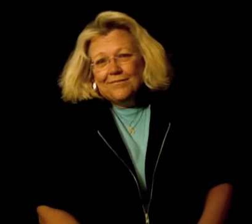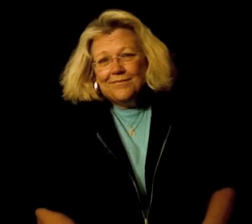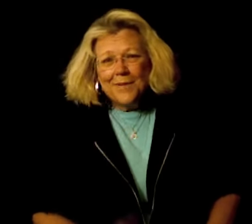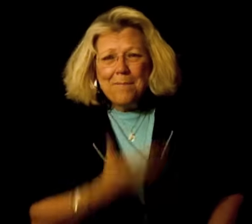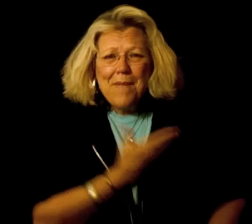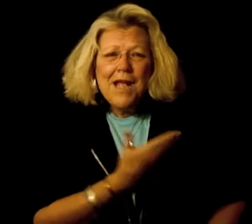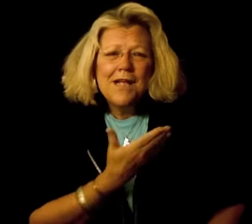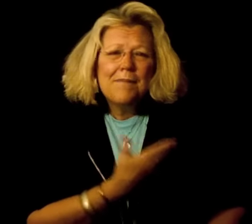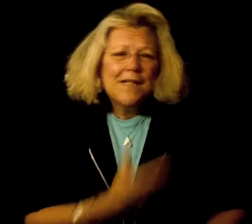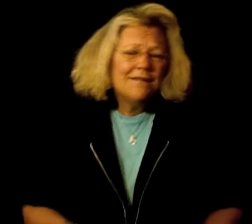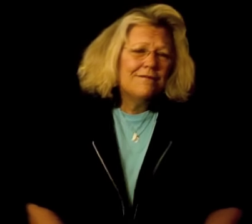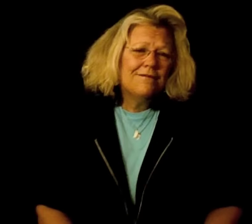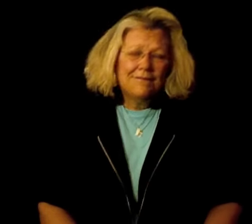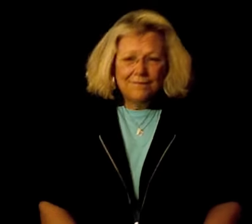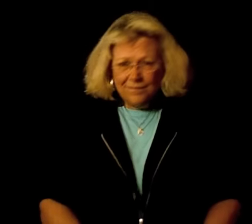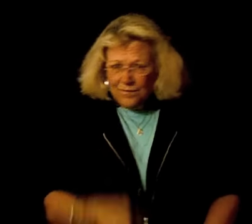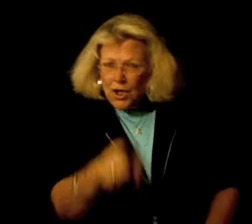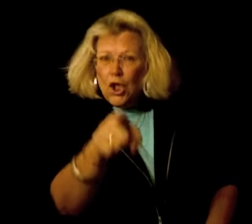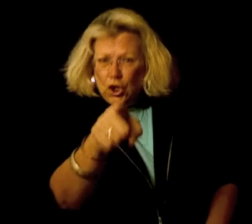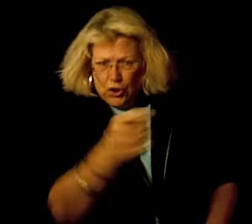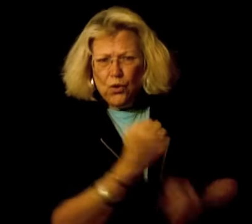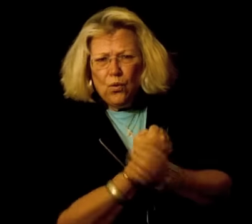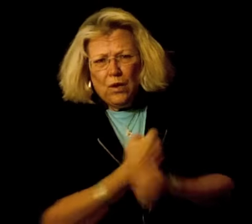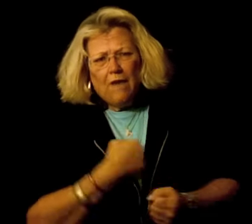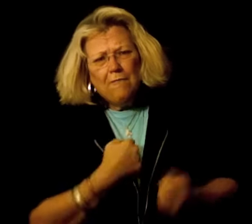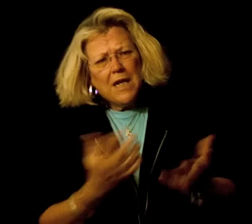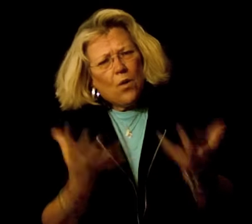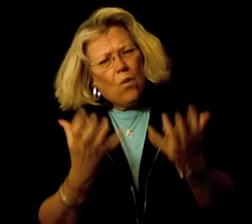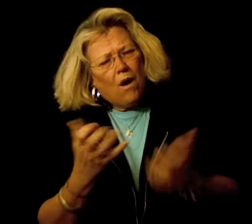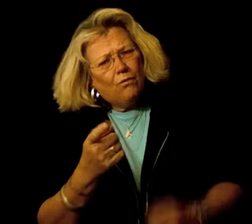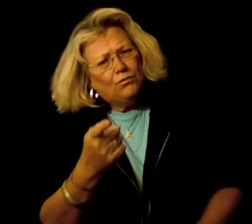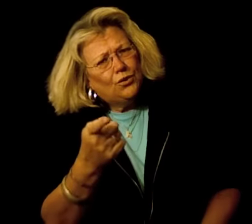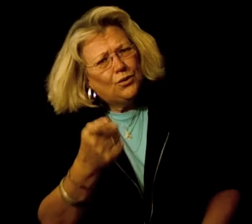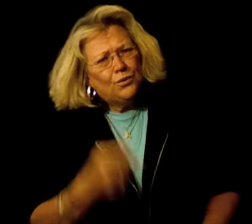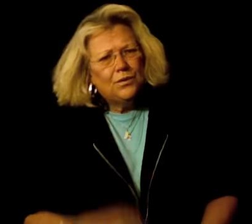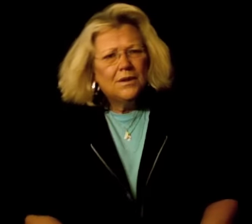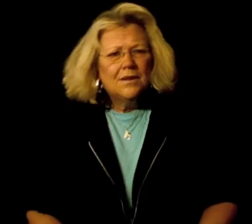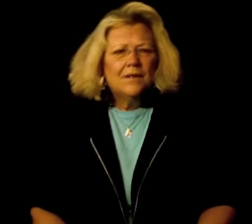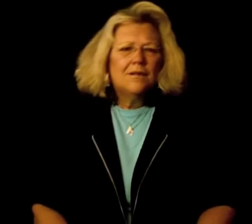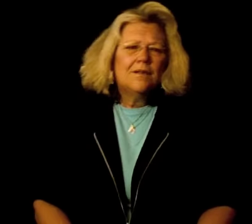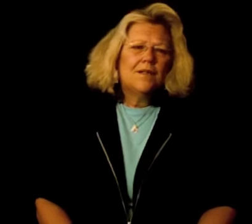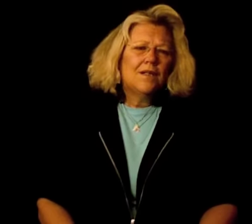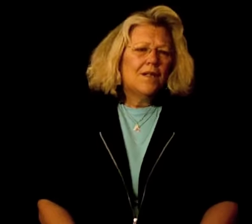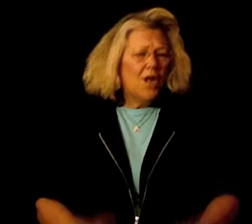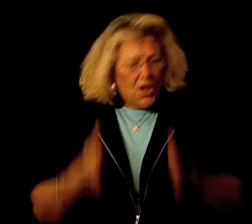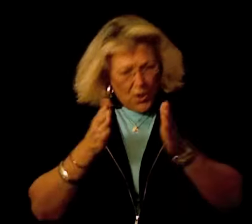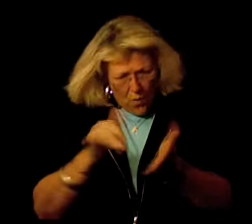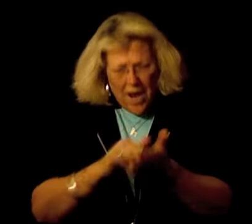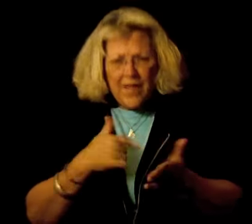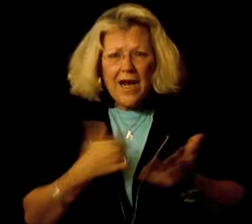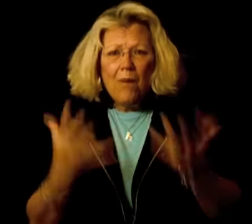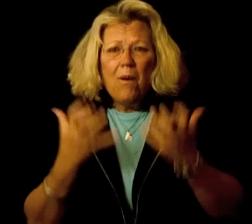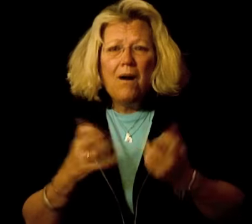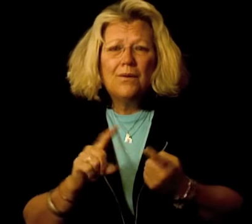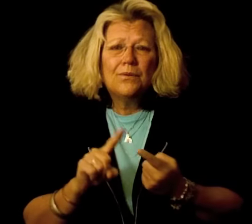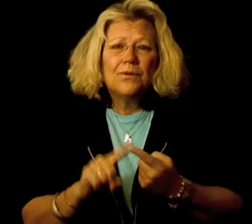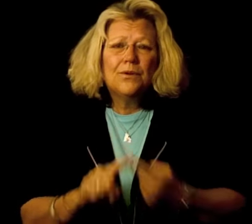Baby, you'd love me to want me, the way that I want to,